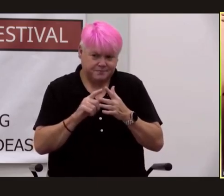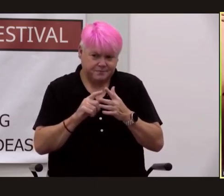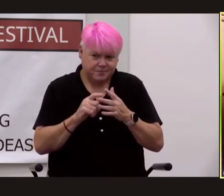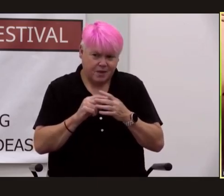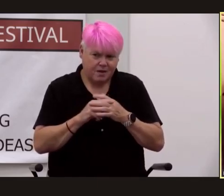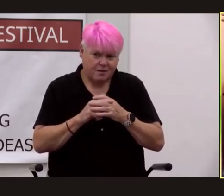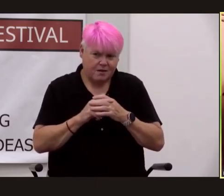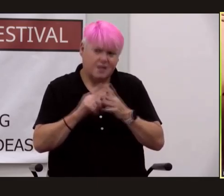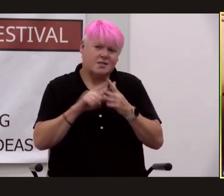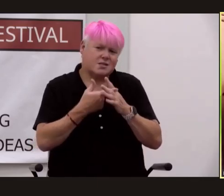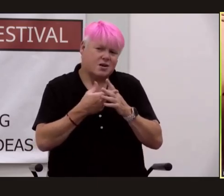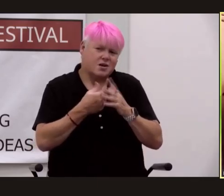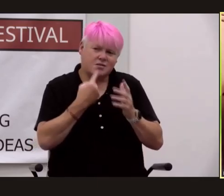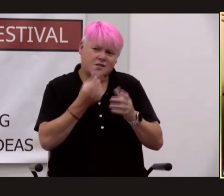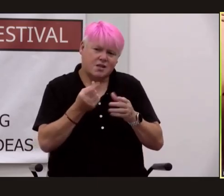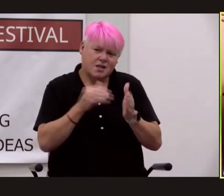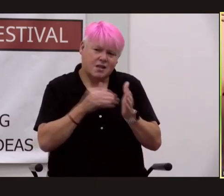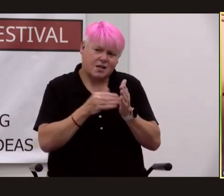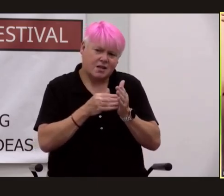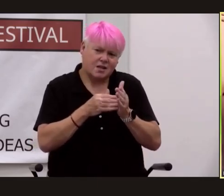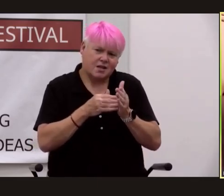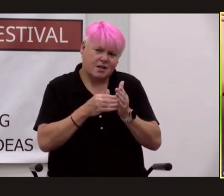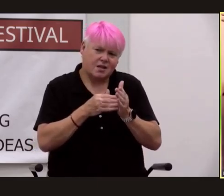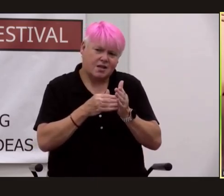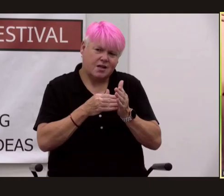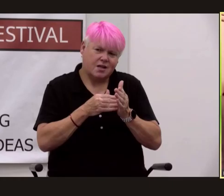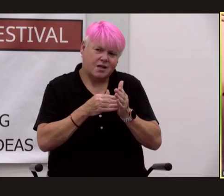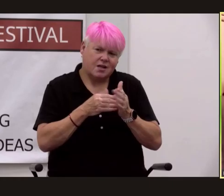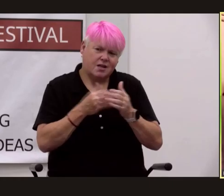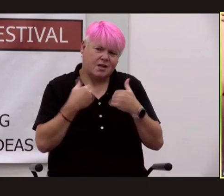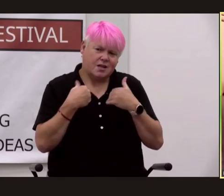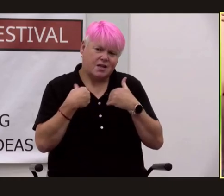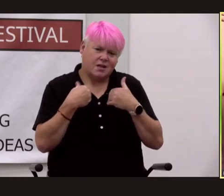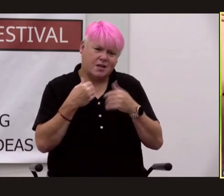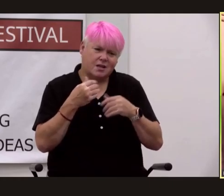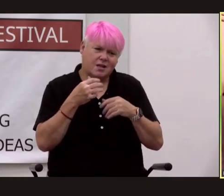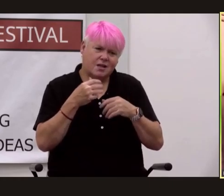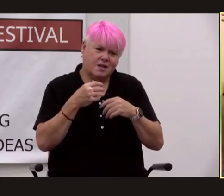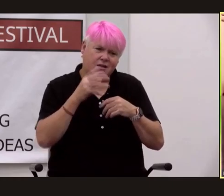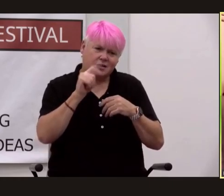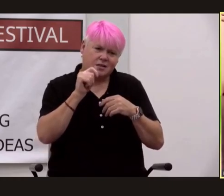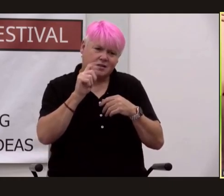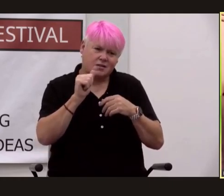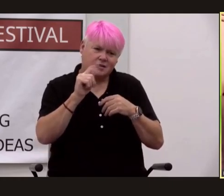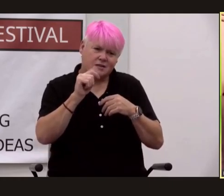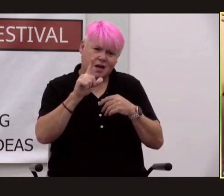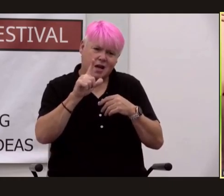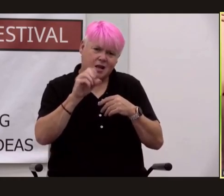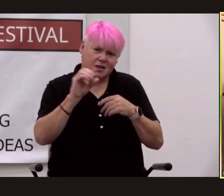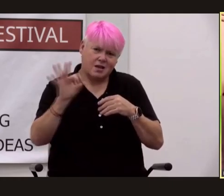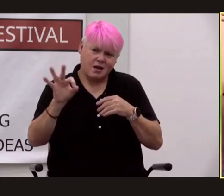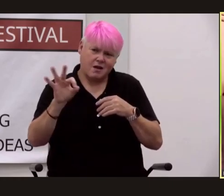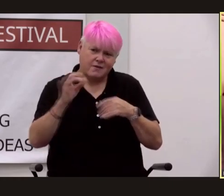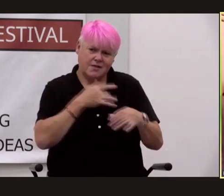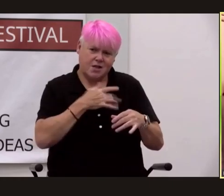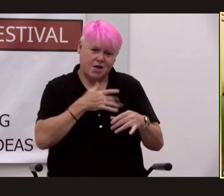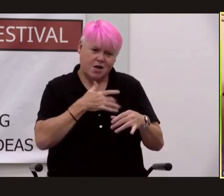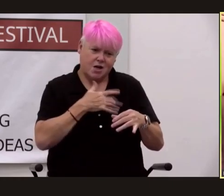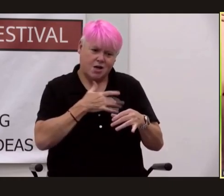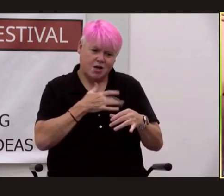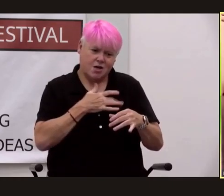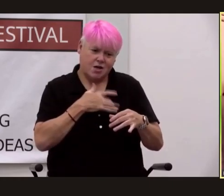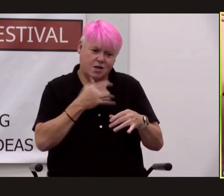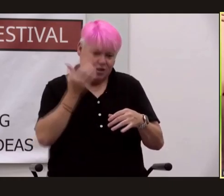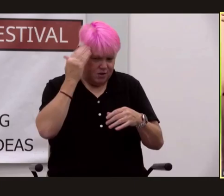concerns miss tatlock oppi felt his heart begin to race he knew that the security people